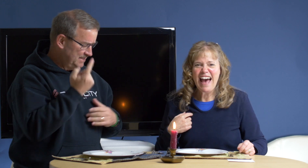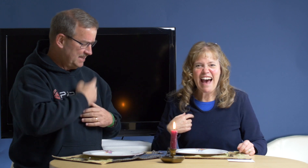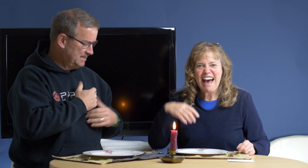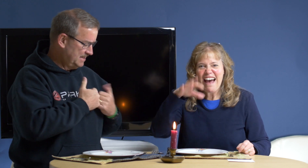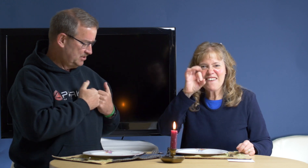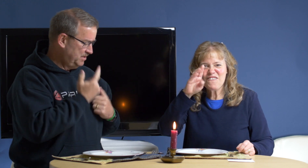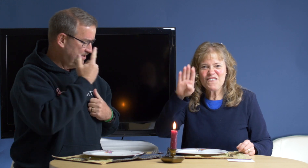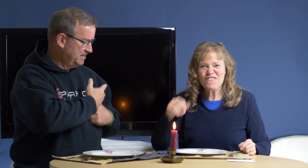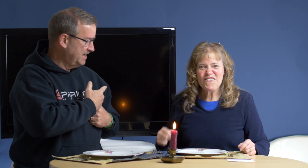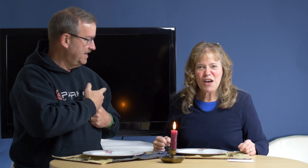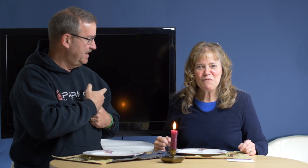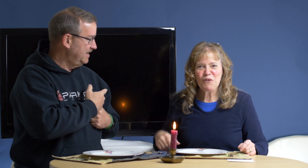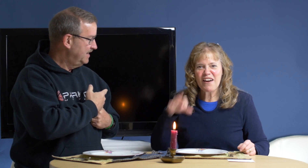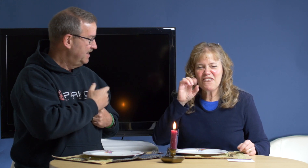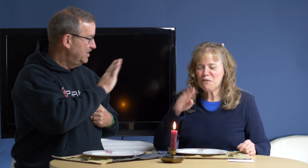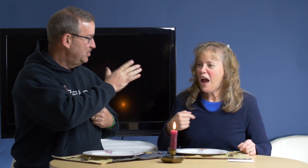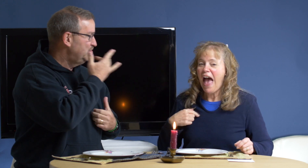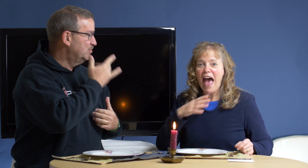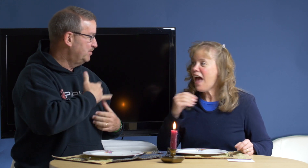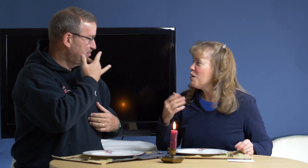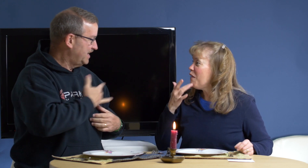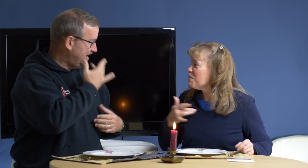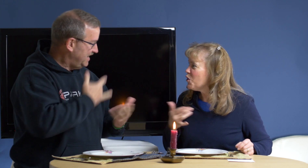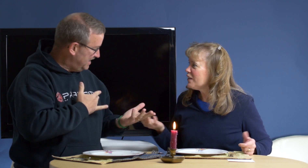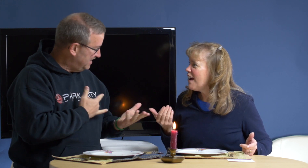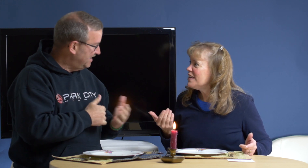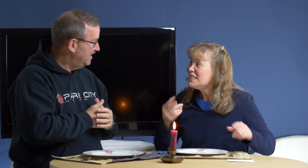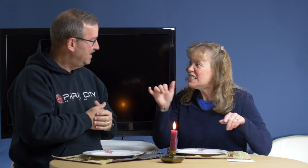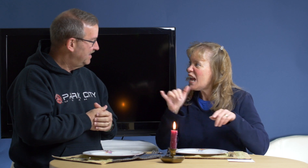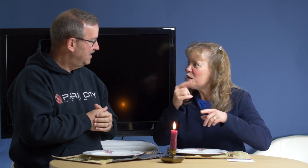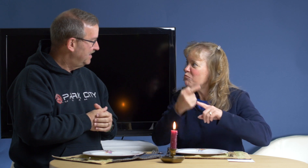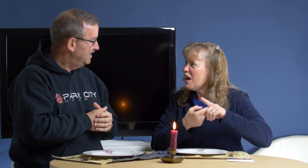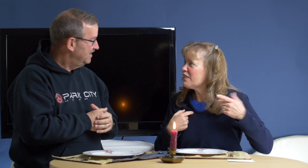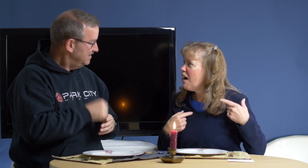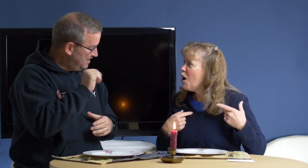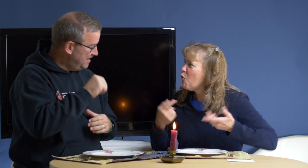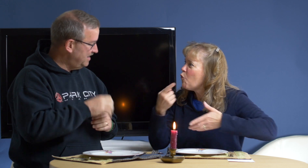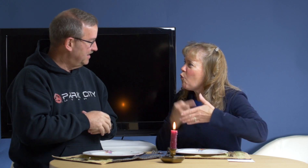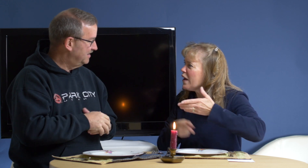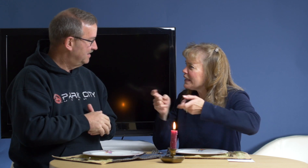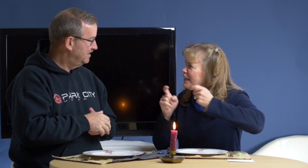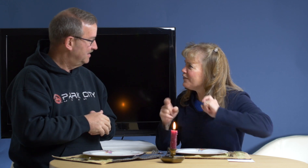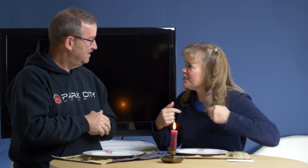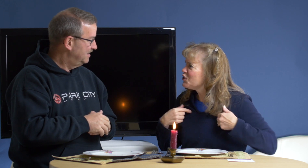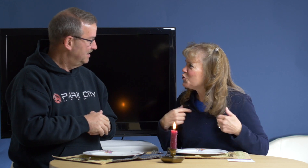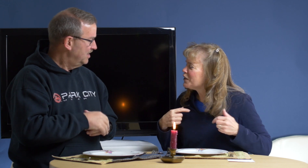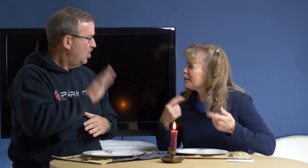Valentine's Day, Sweetheart Day. February, February. Your birthday. And my birthday. Same month. Yeah. What gift did you give